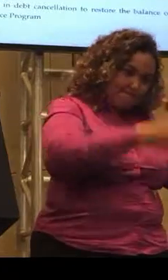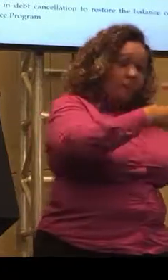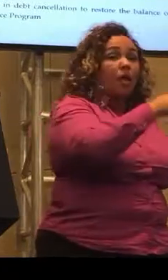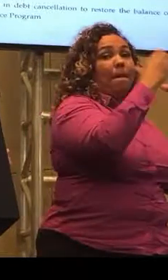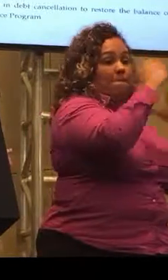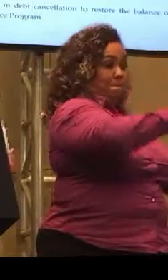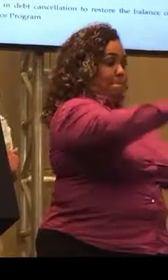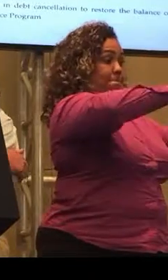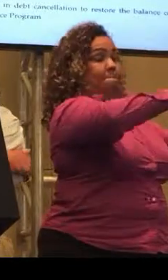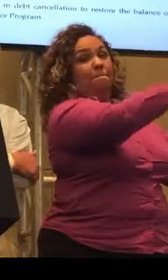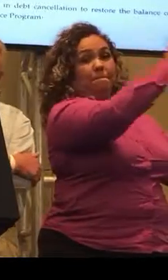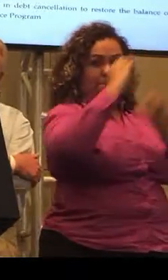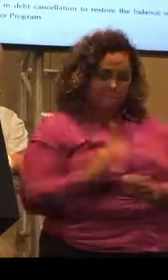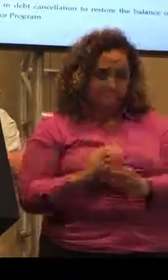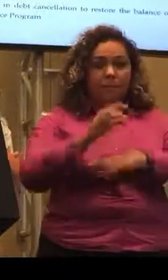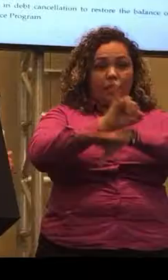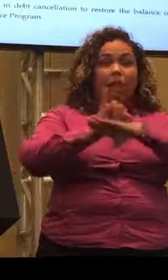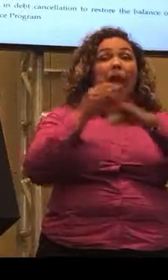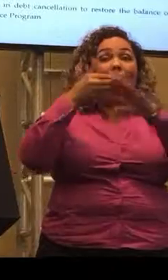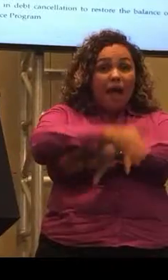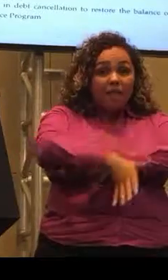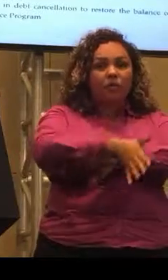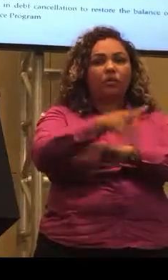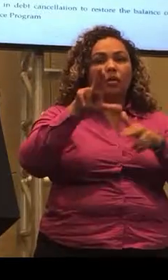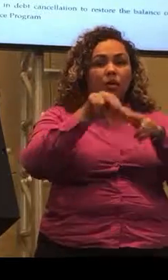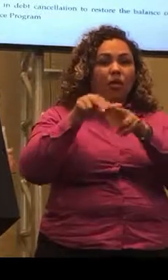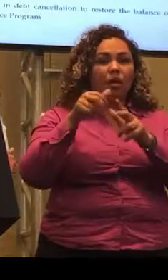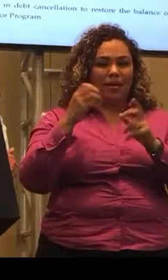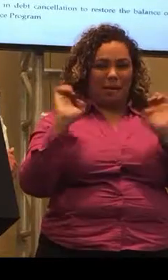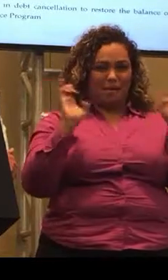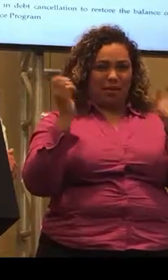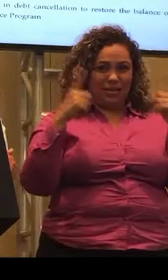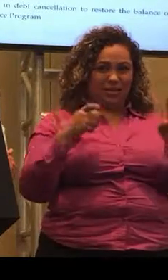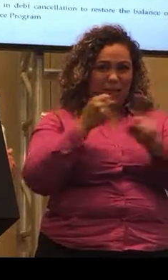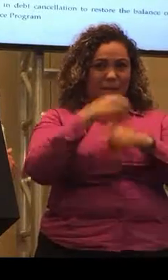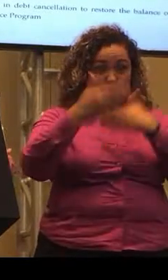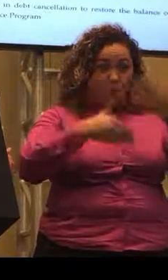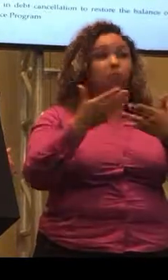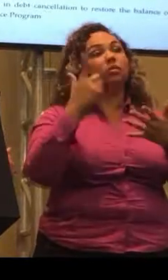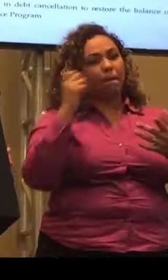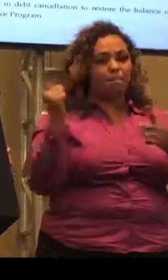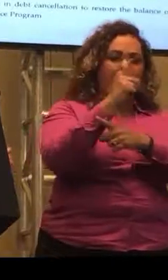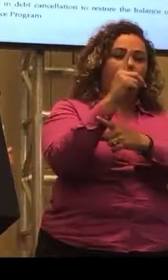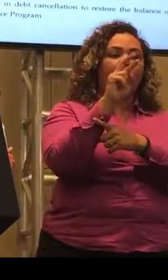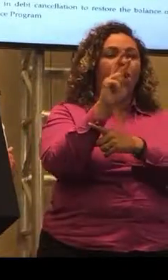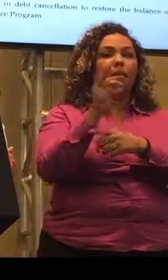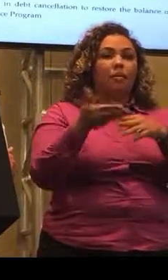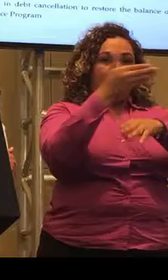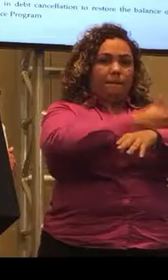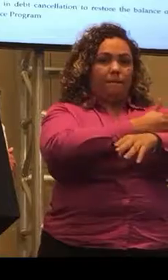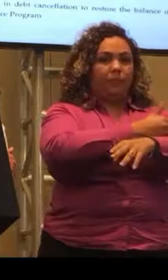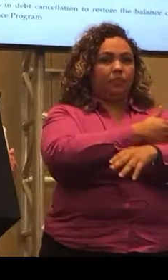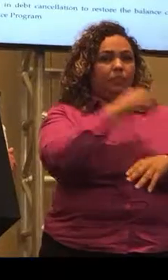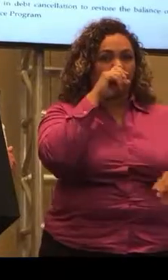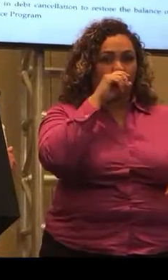the island for the recovery afterwards, the emergency process is done. Thank you. I have